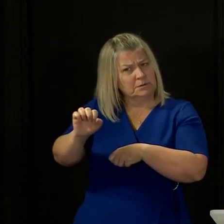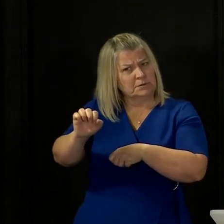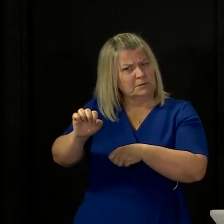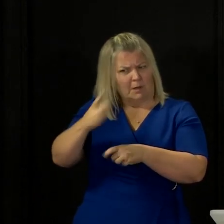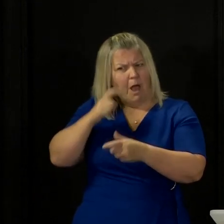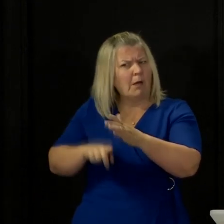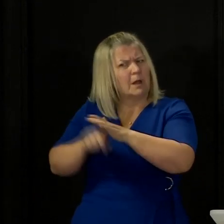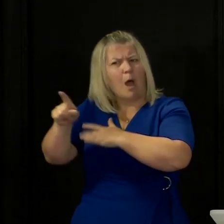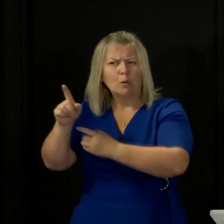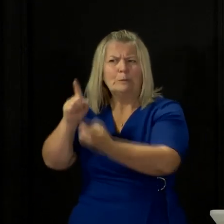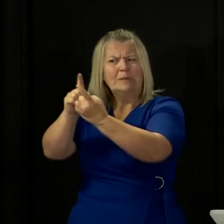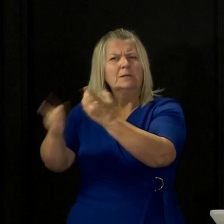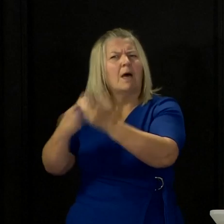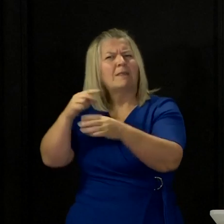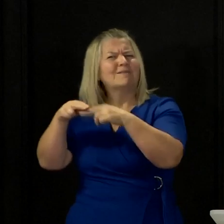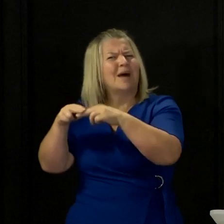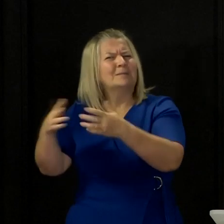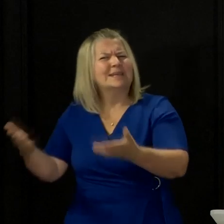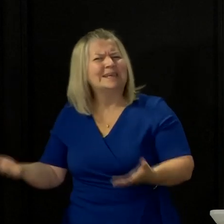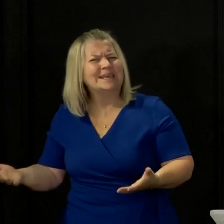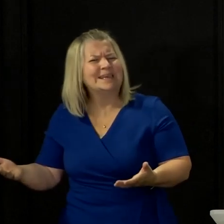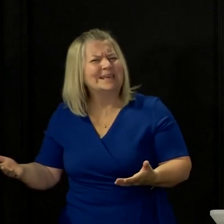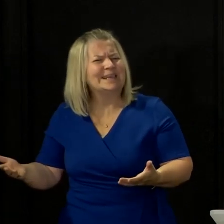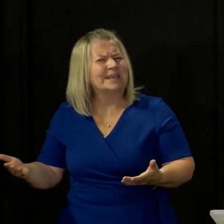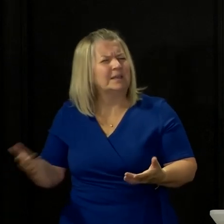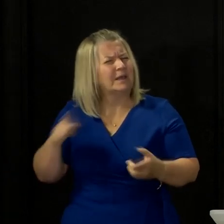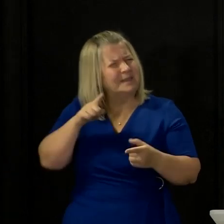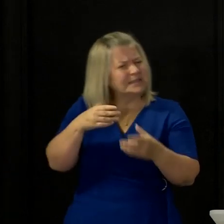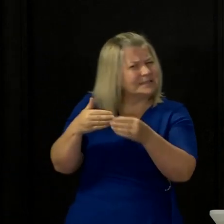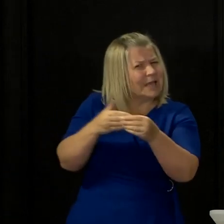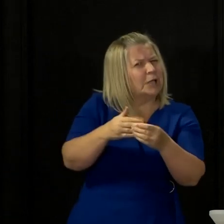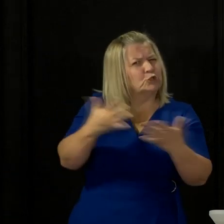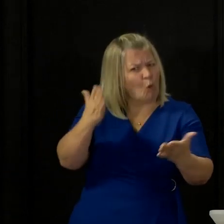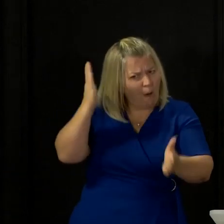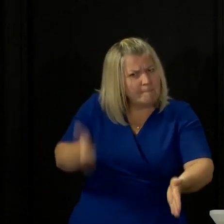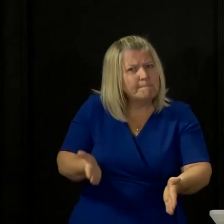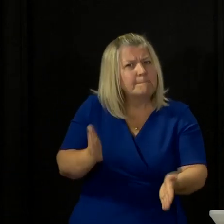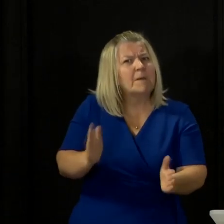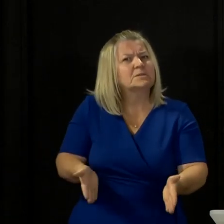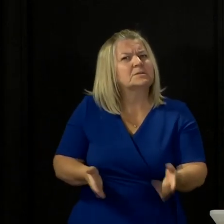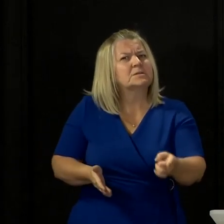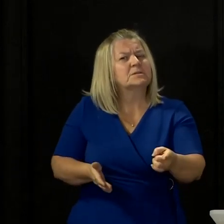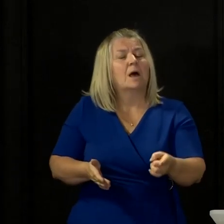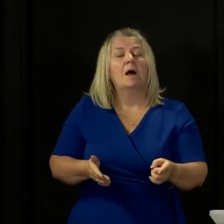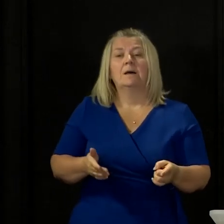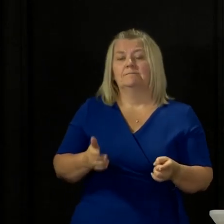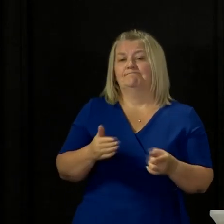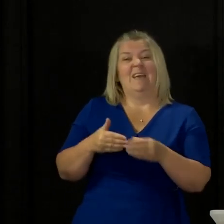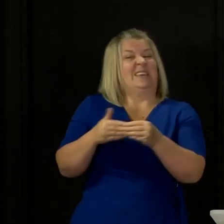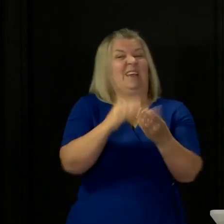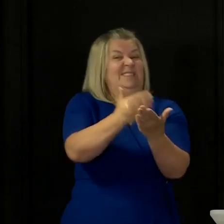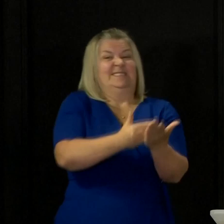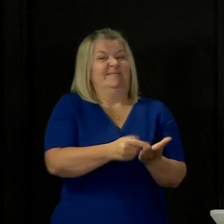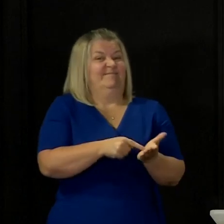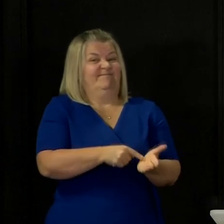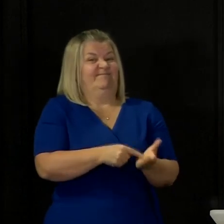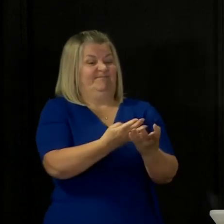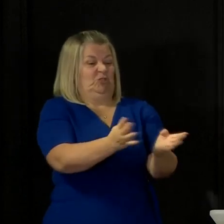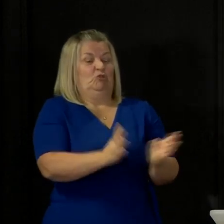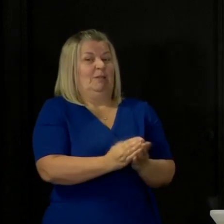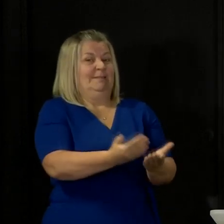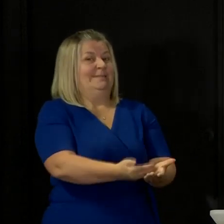it is compulsory? This is guidance we are publishing to people in the shielded category. None of these decisions are